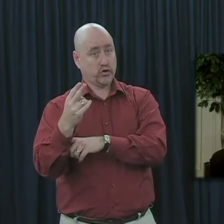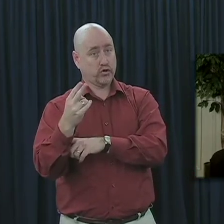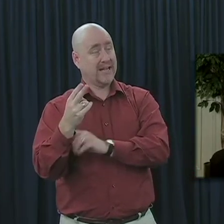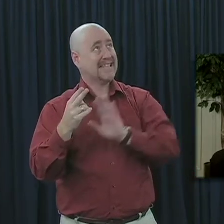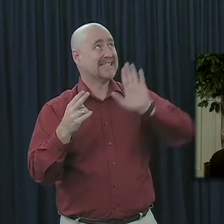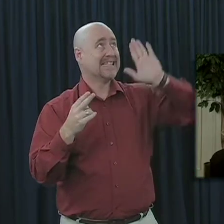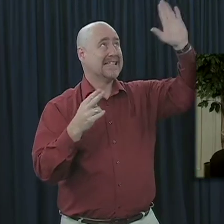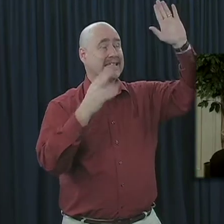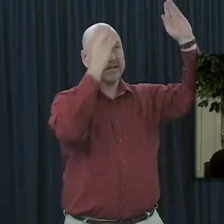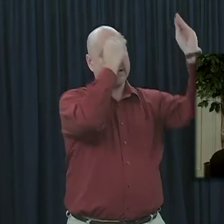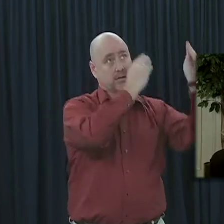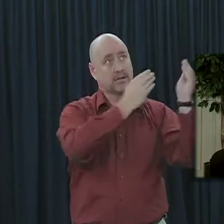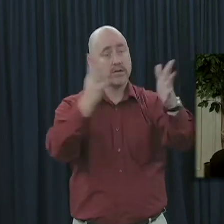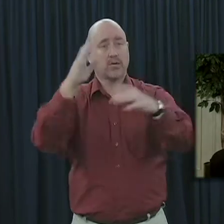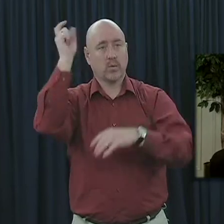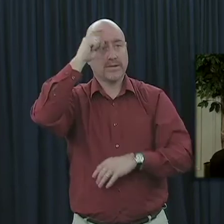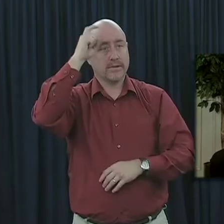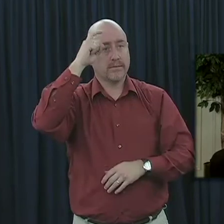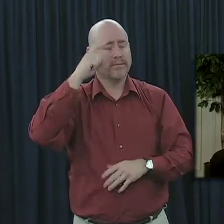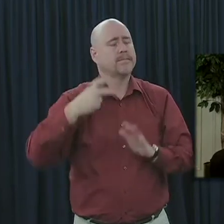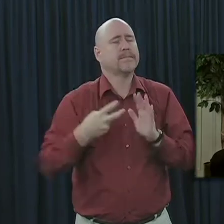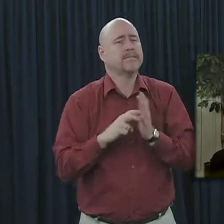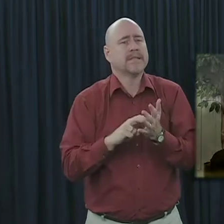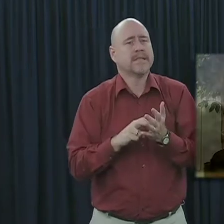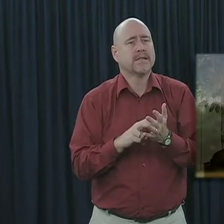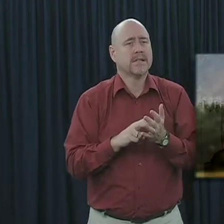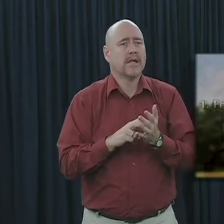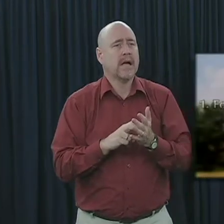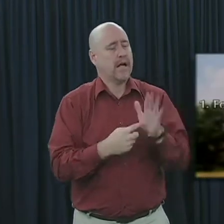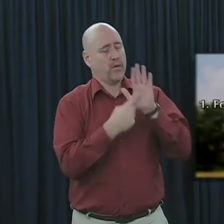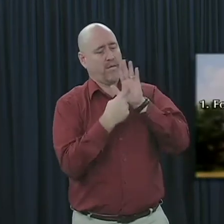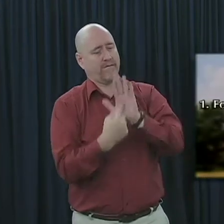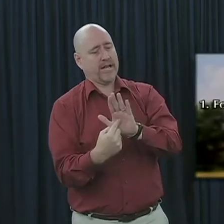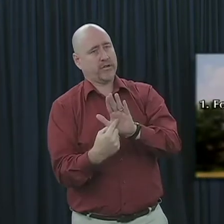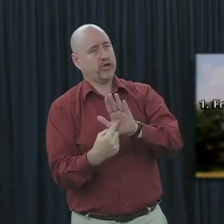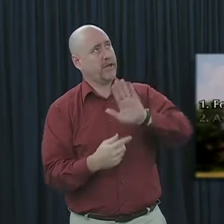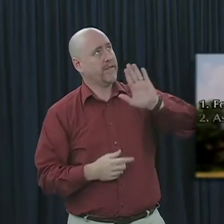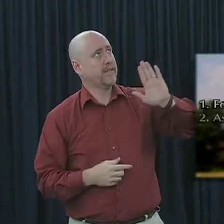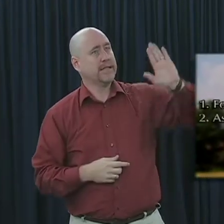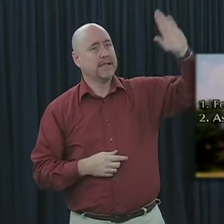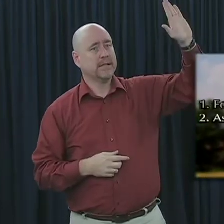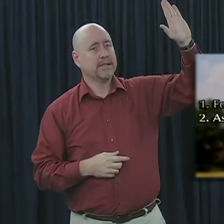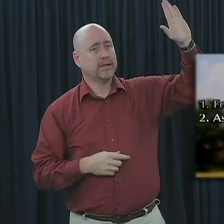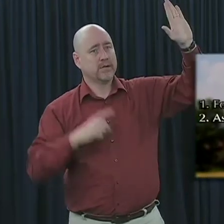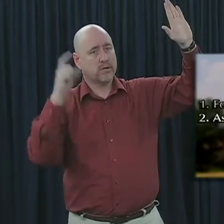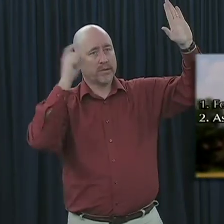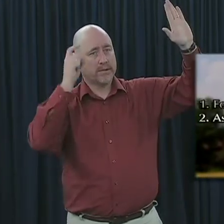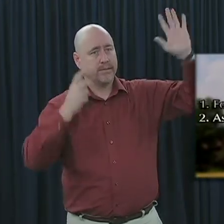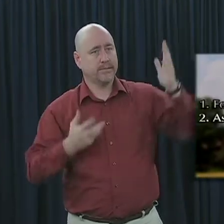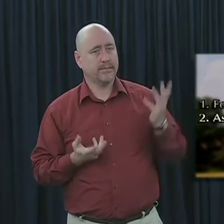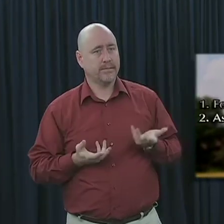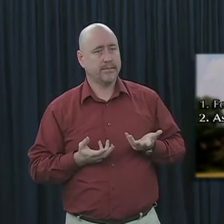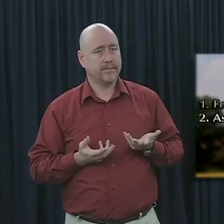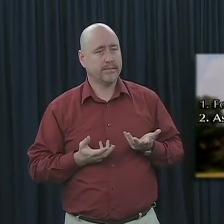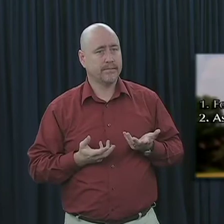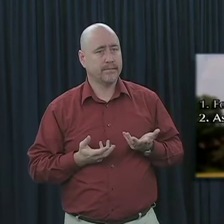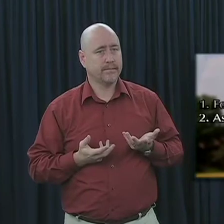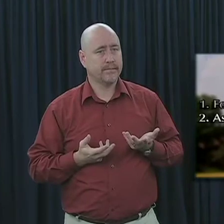wisdom of God. That is to say, it is a reflection or an example of God's wisdom. From